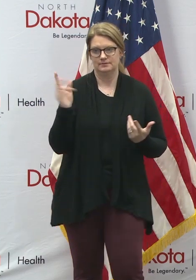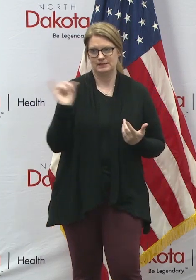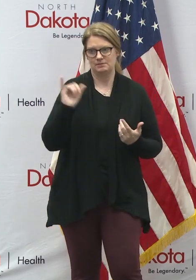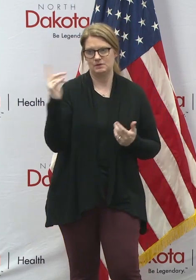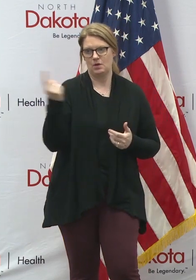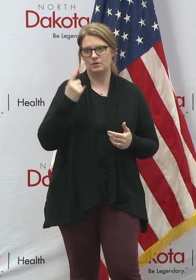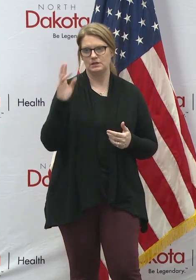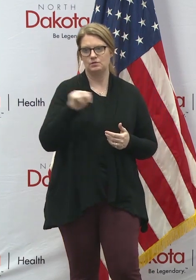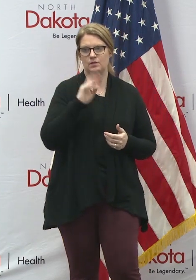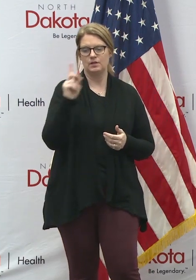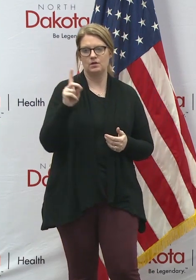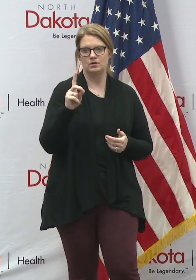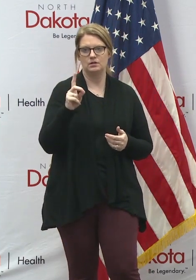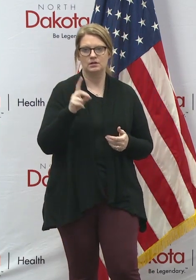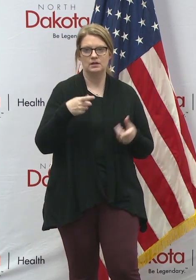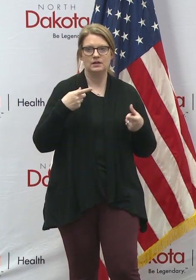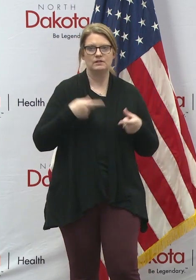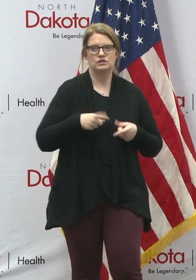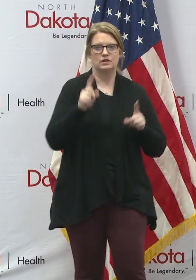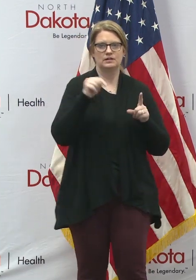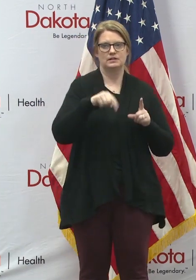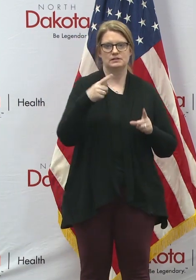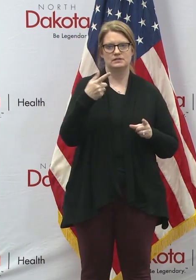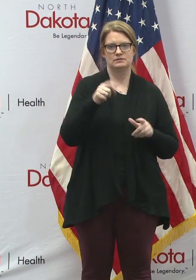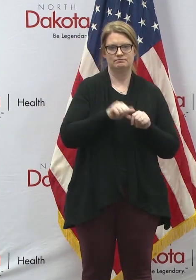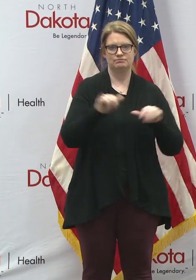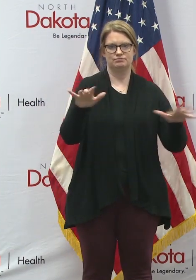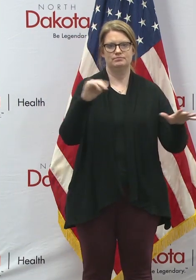but have them keep going even during this pandemic. Secretary Jaeger.